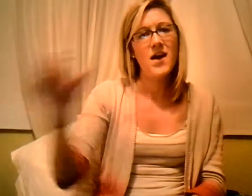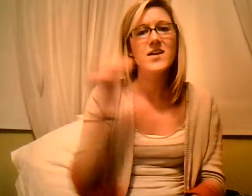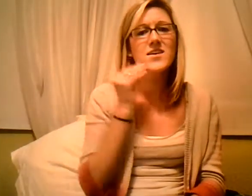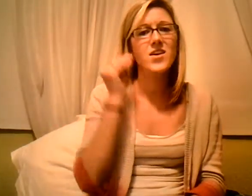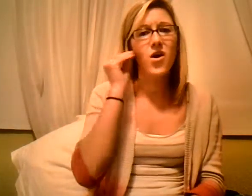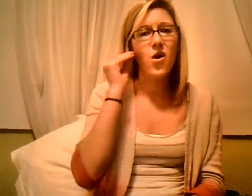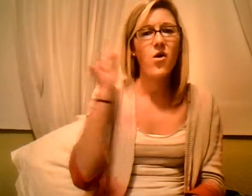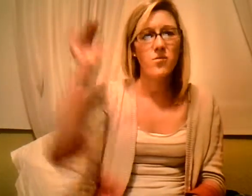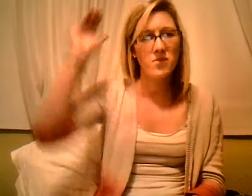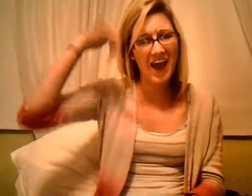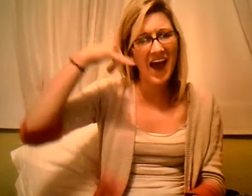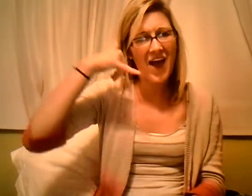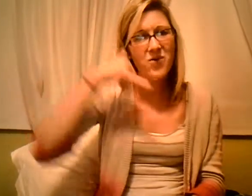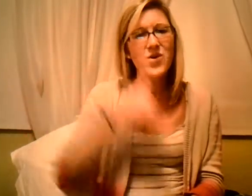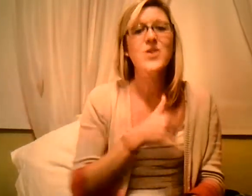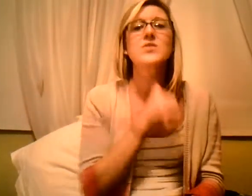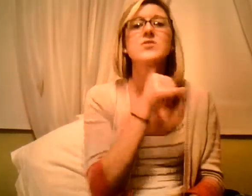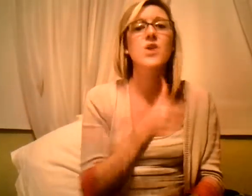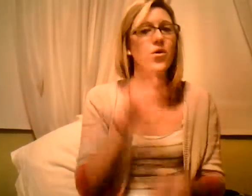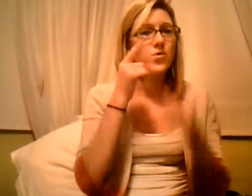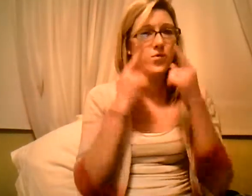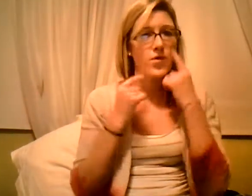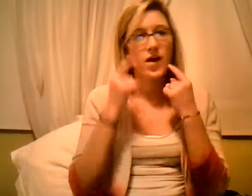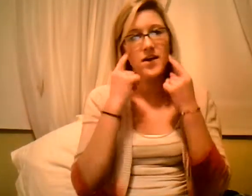hold. Cowgirls don't cry.